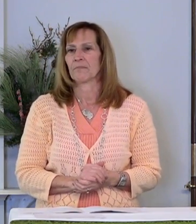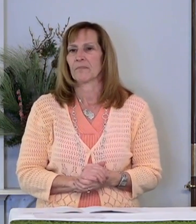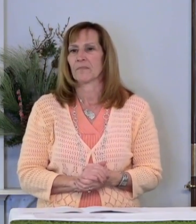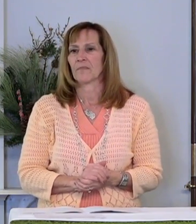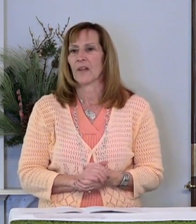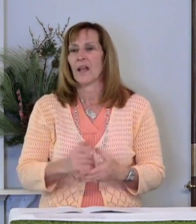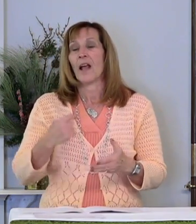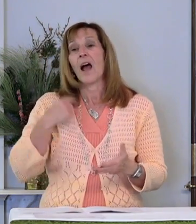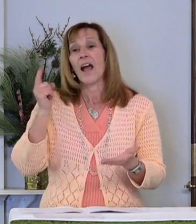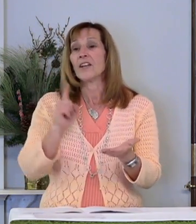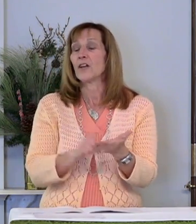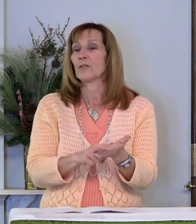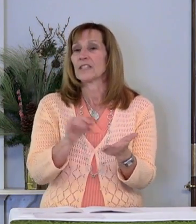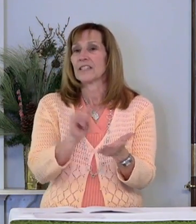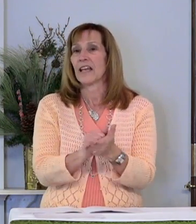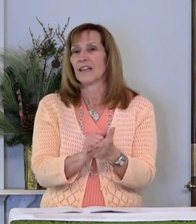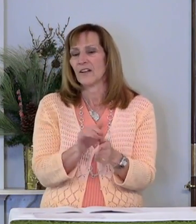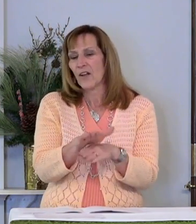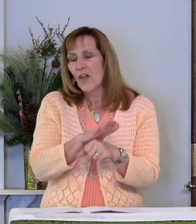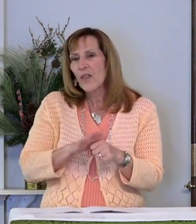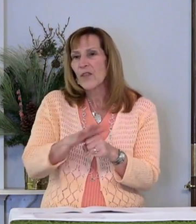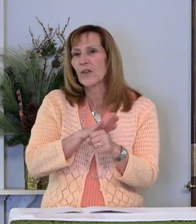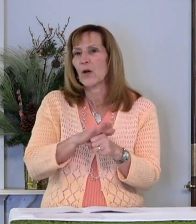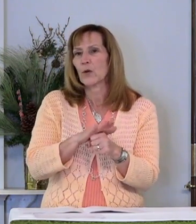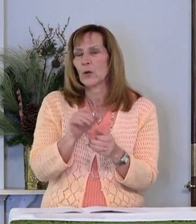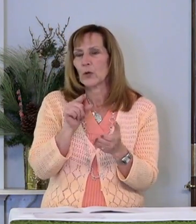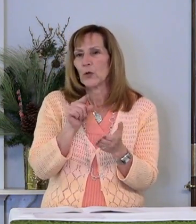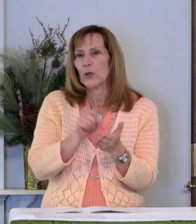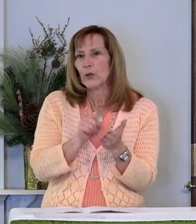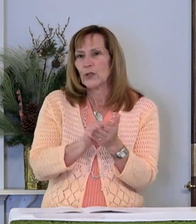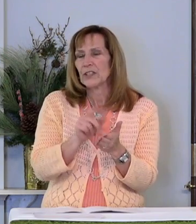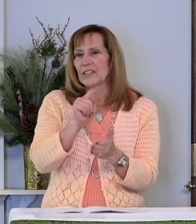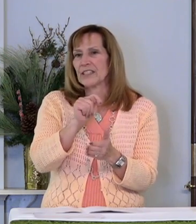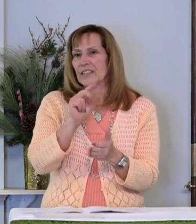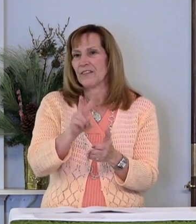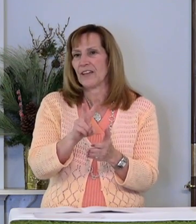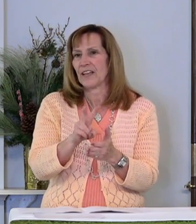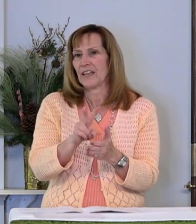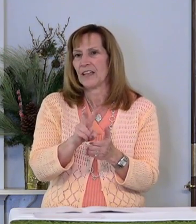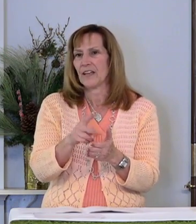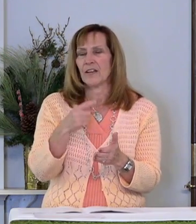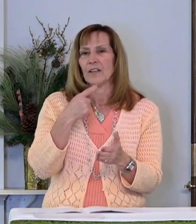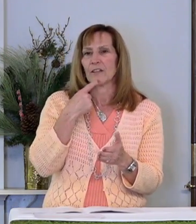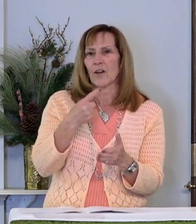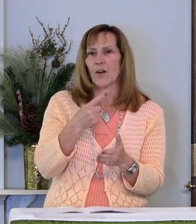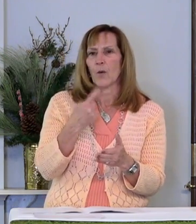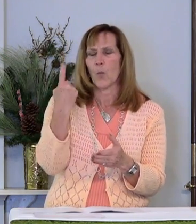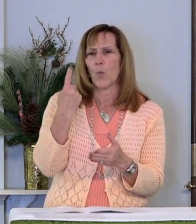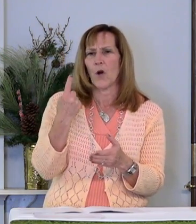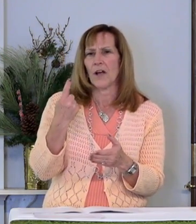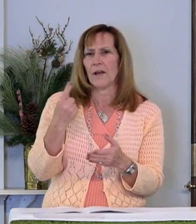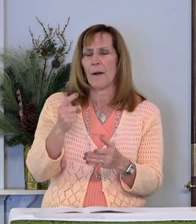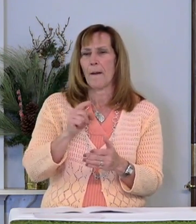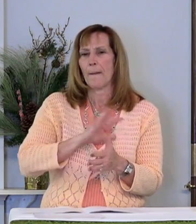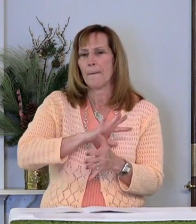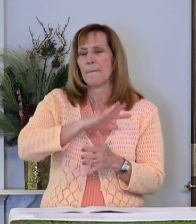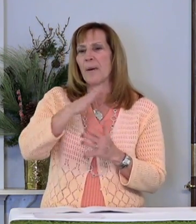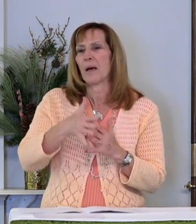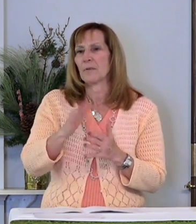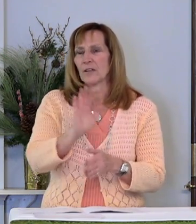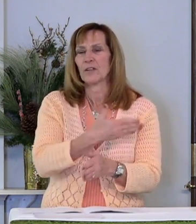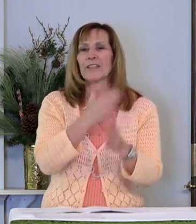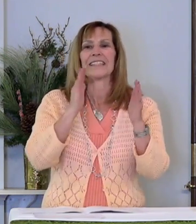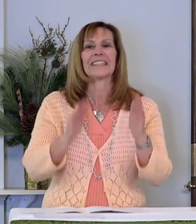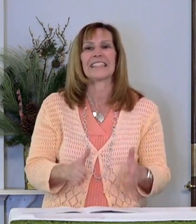I noticed that the local news anchors always refer to one wildly popular singer